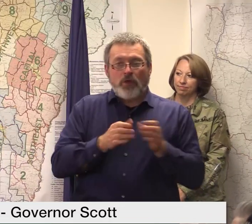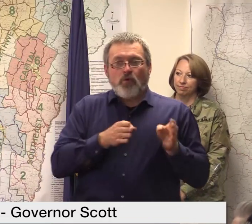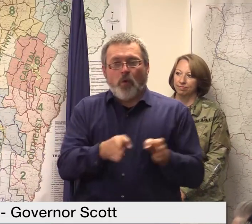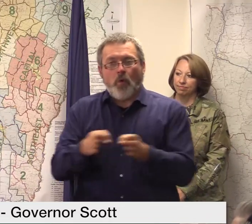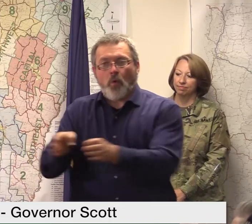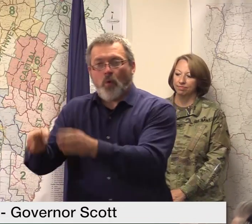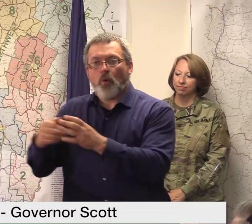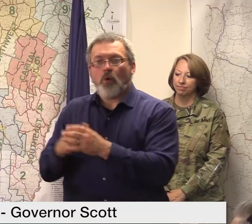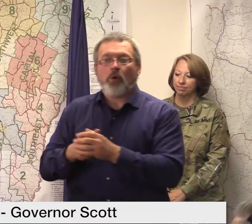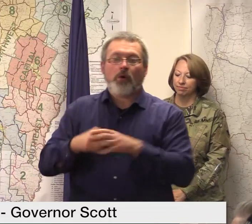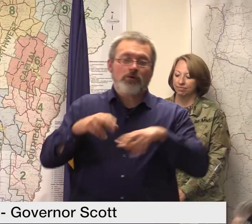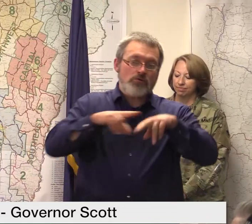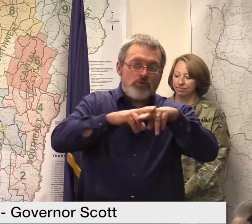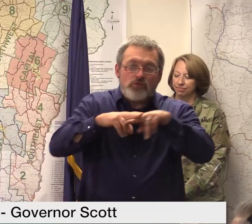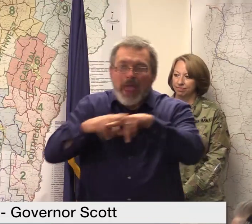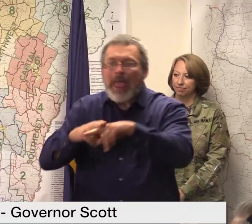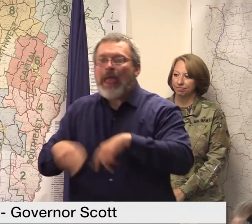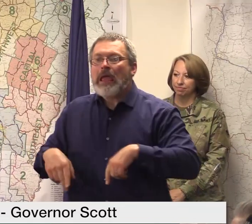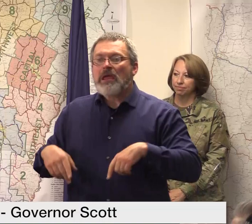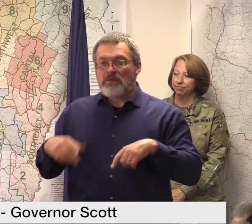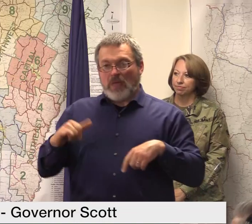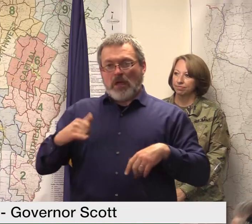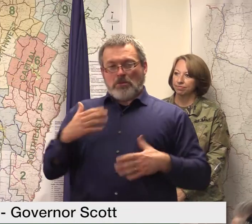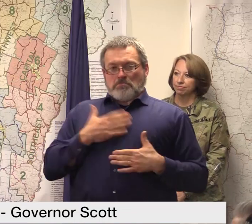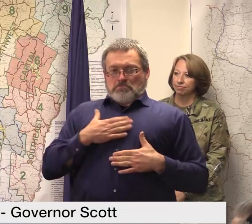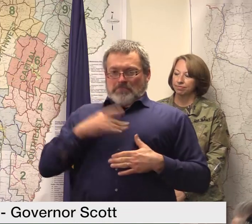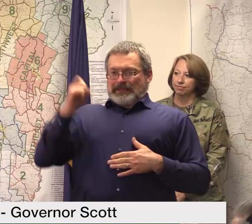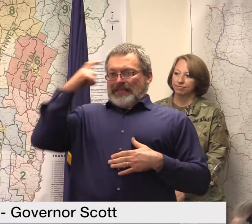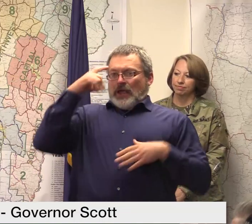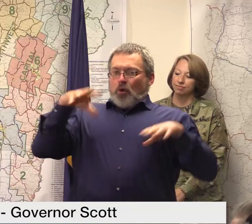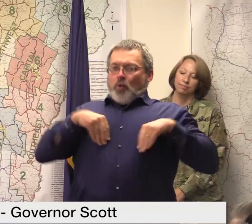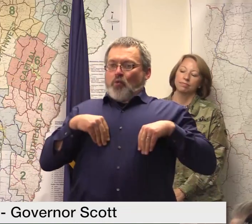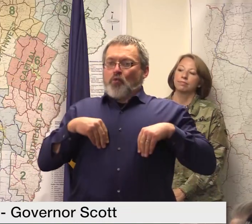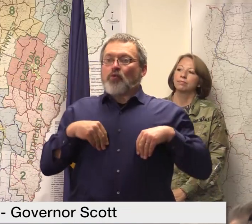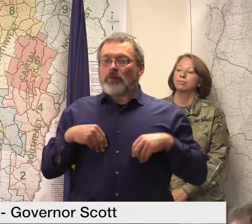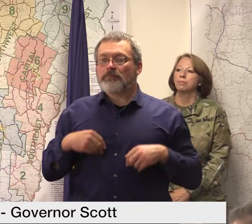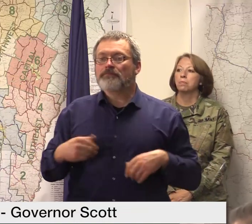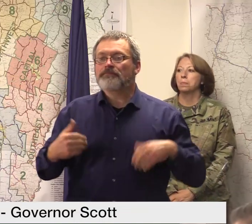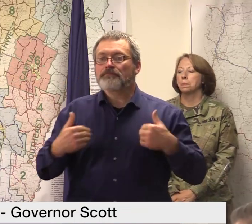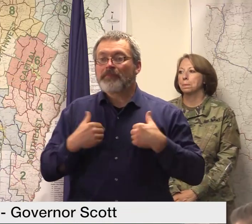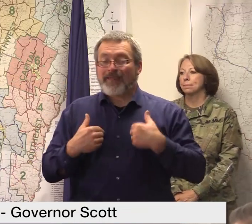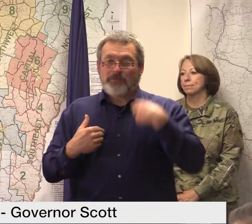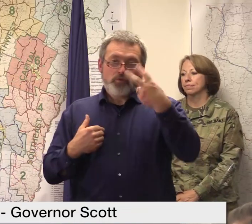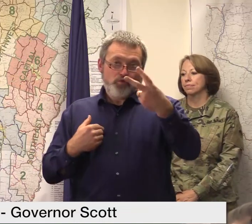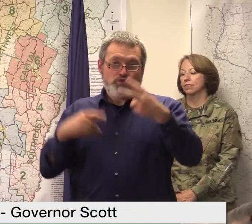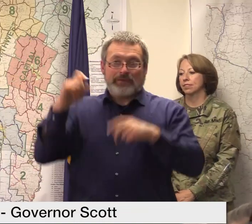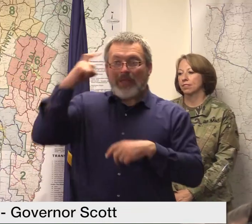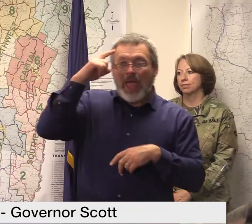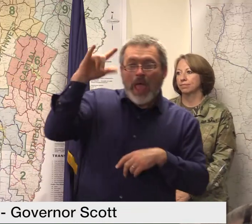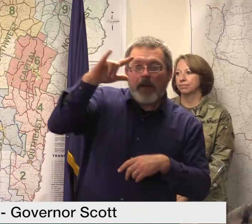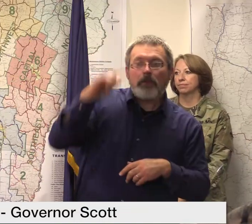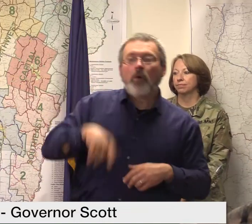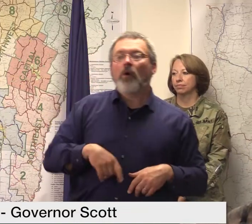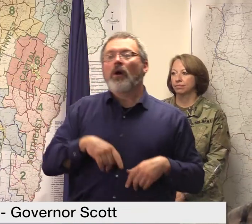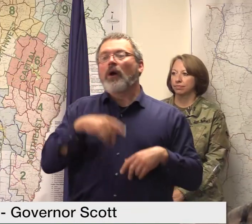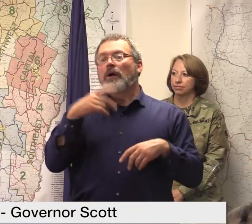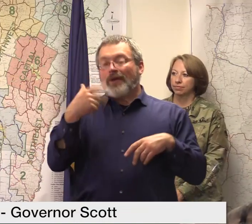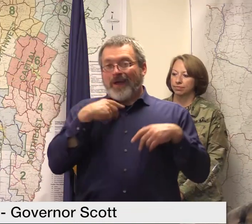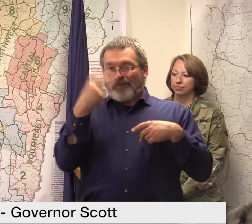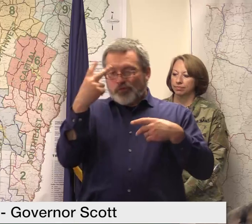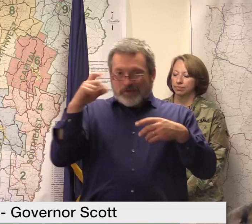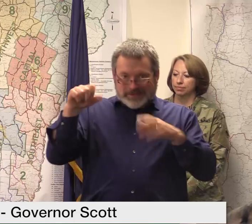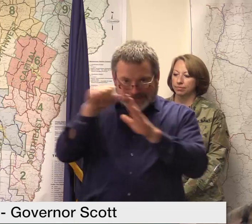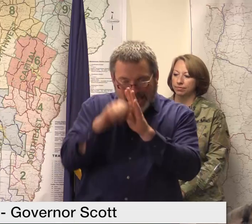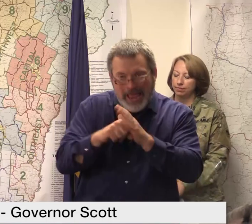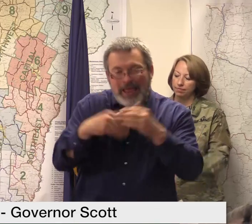roads state-owned rail state-owned airports the two state dams and also a brief on the current posture for the